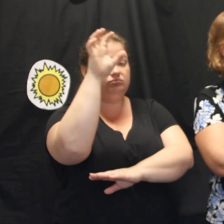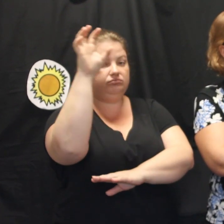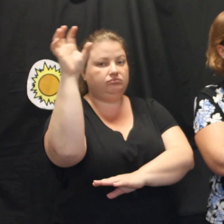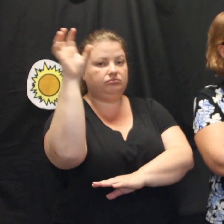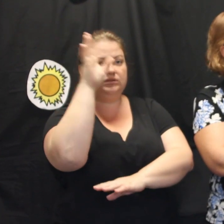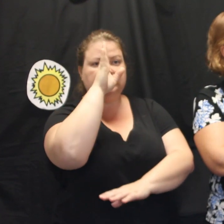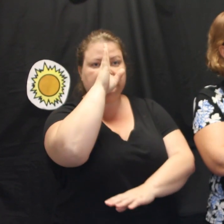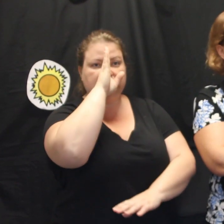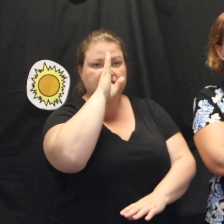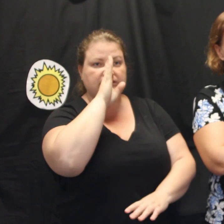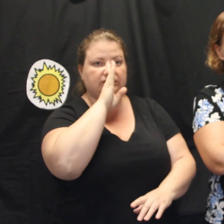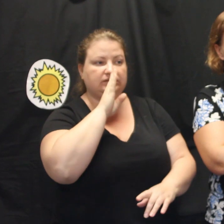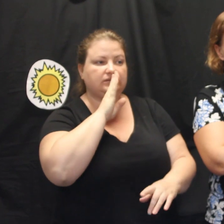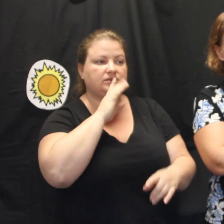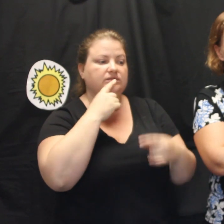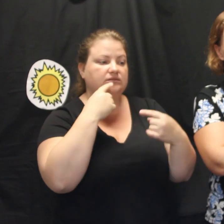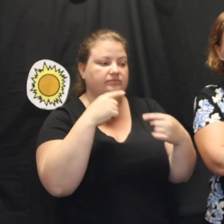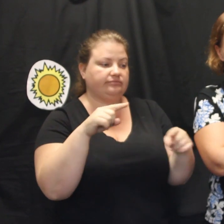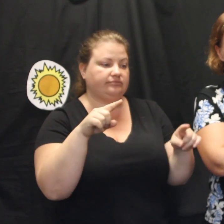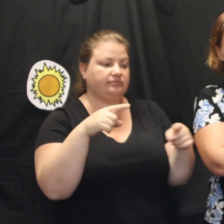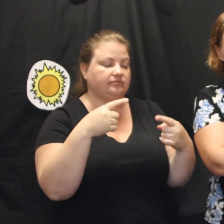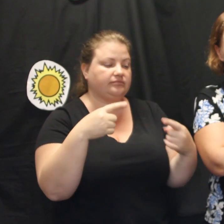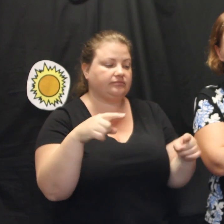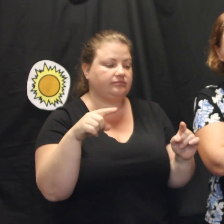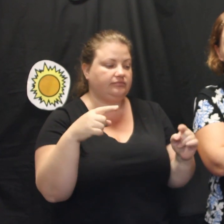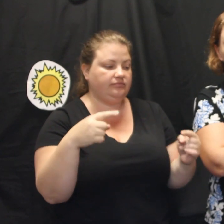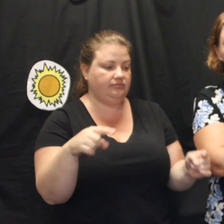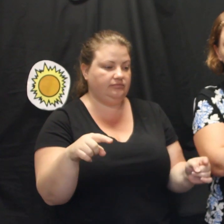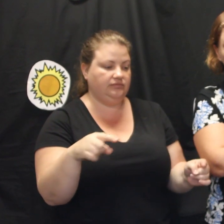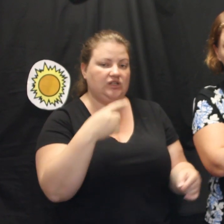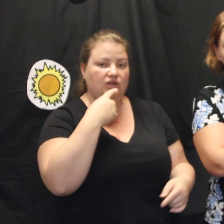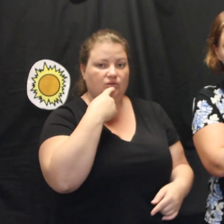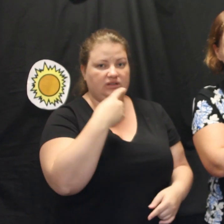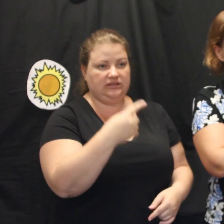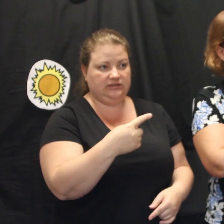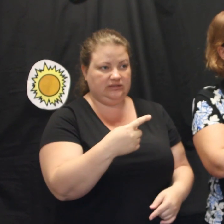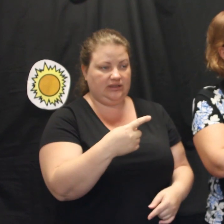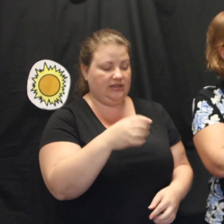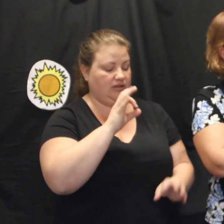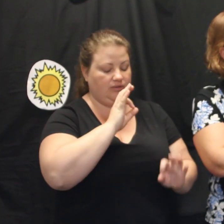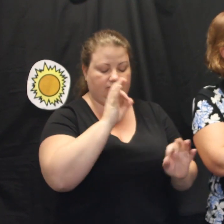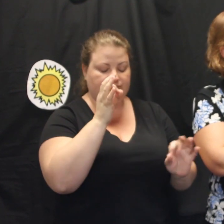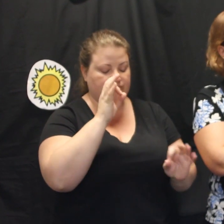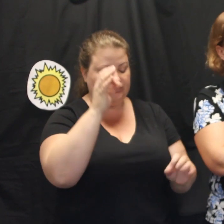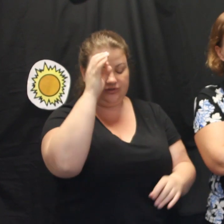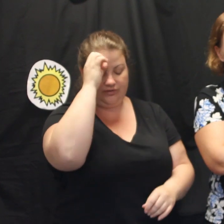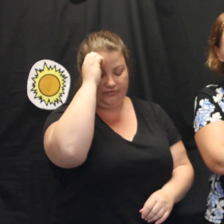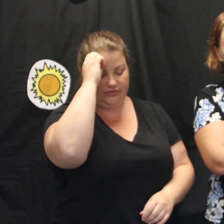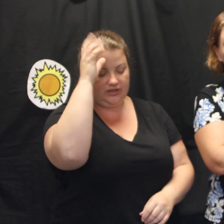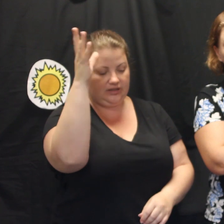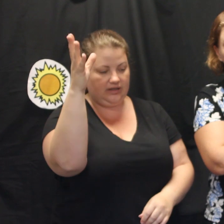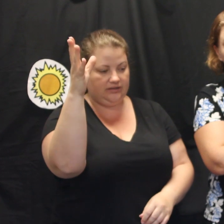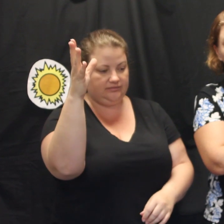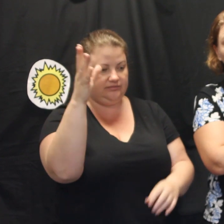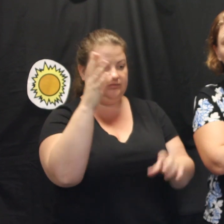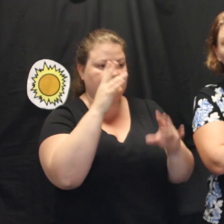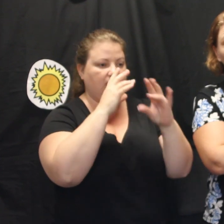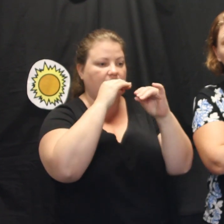We say, lest we forget. A bugle plays a lonely